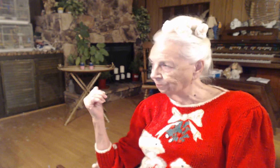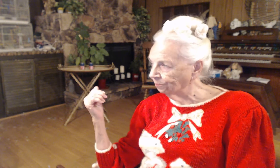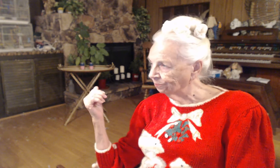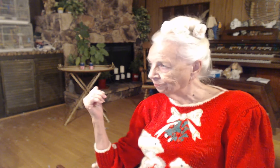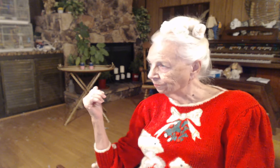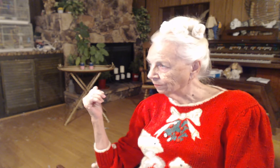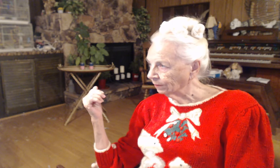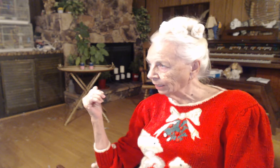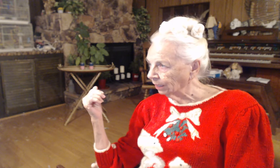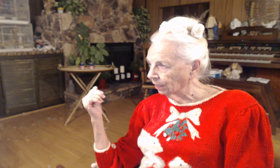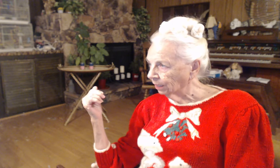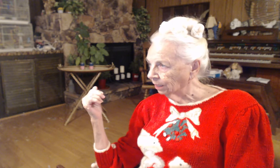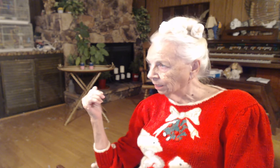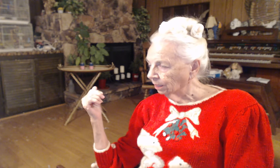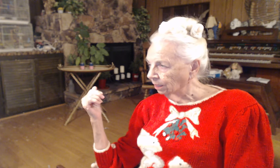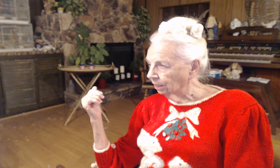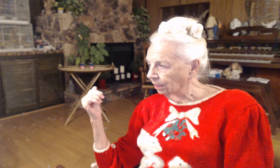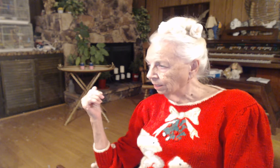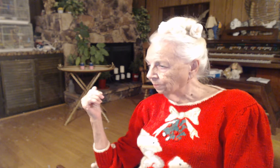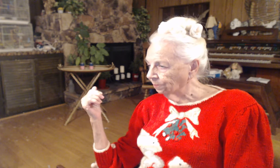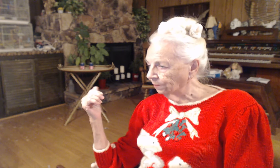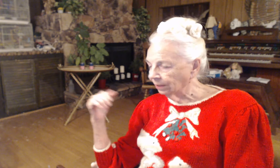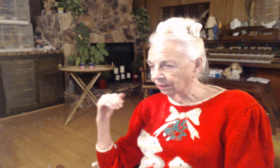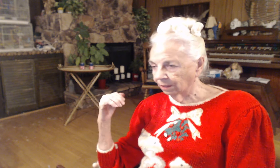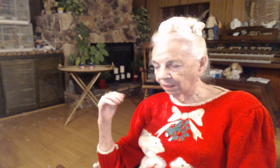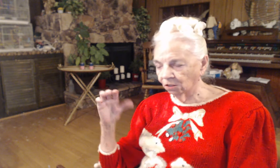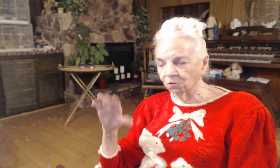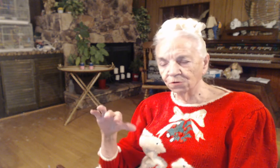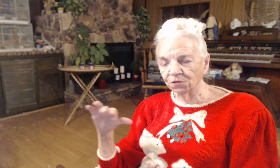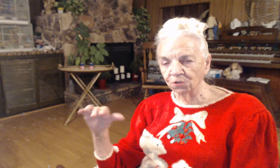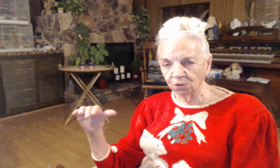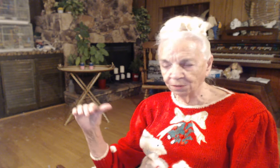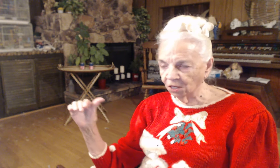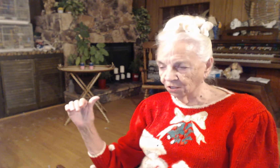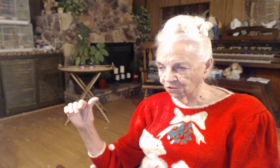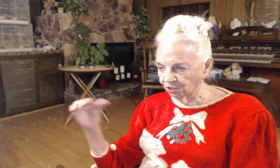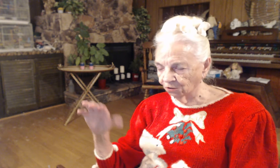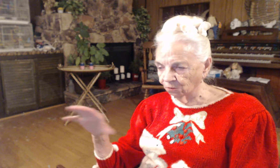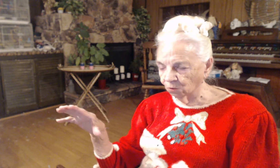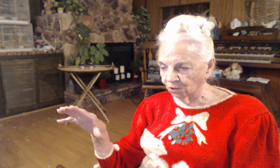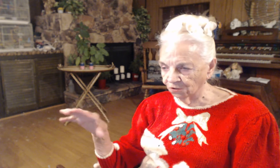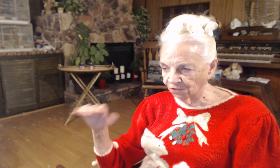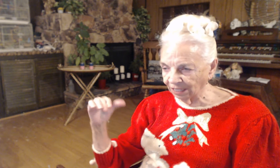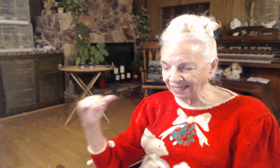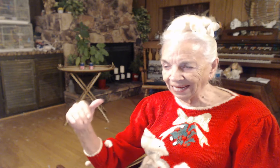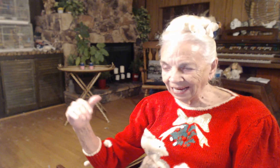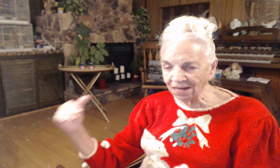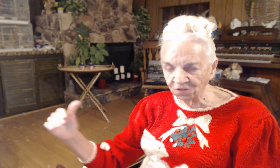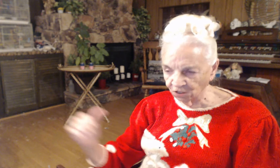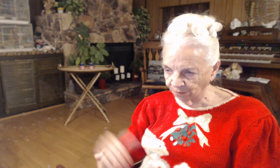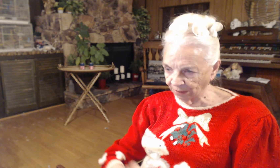use the terminology or the words, lay hands on people.